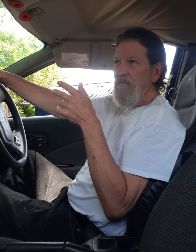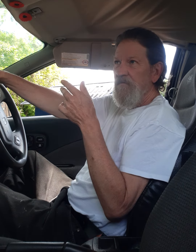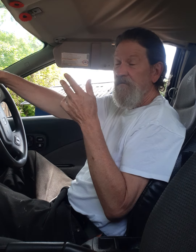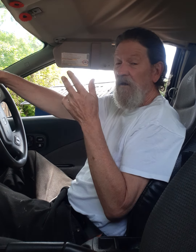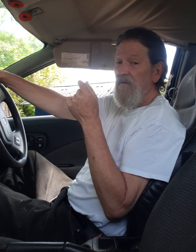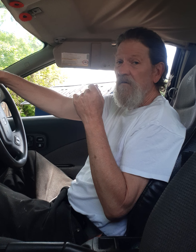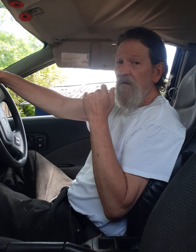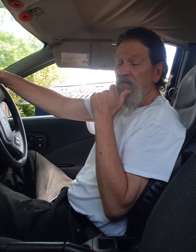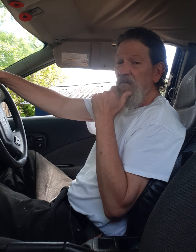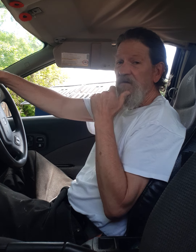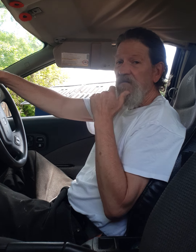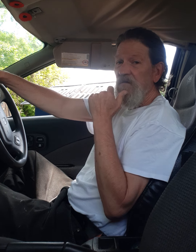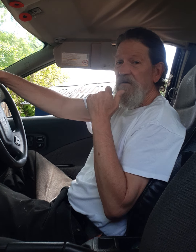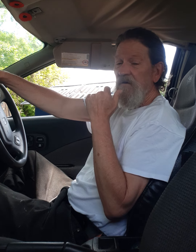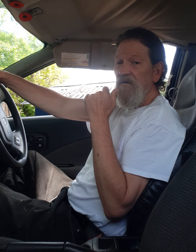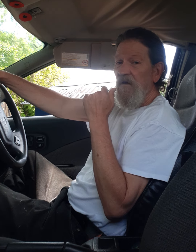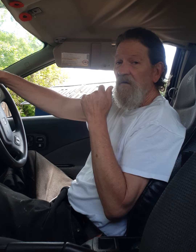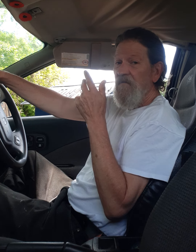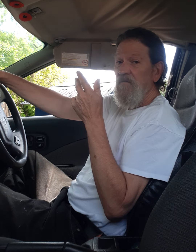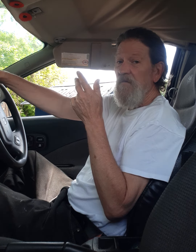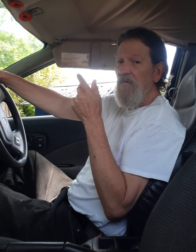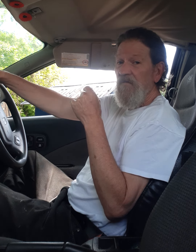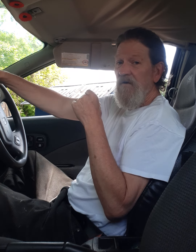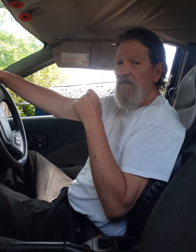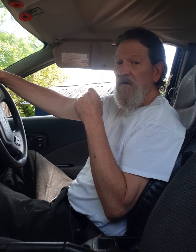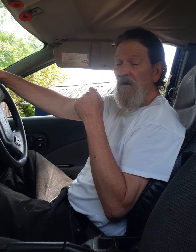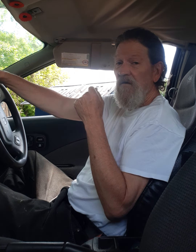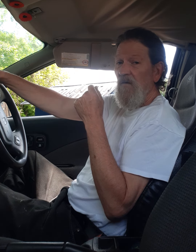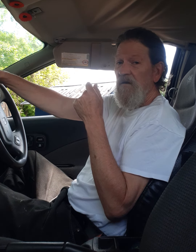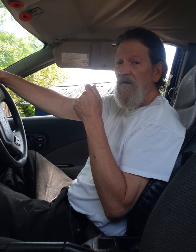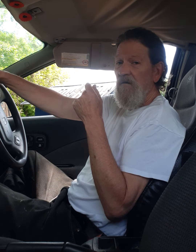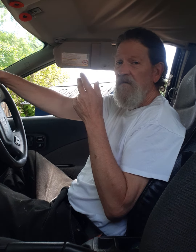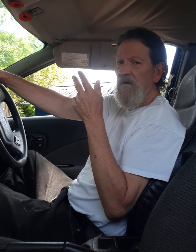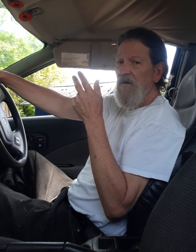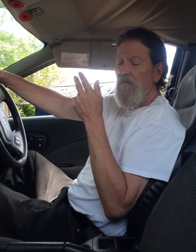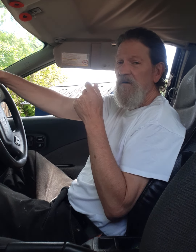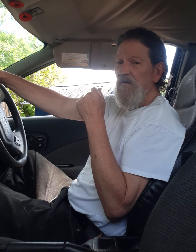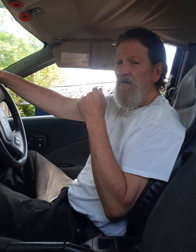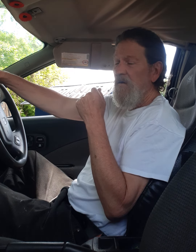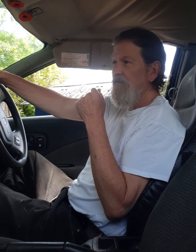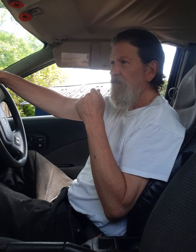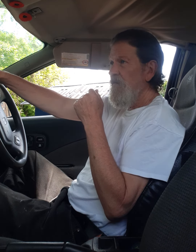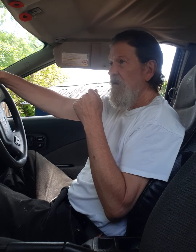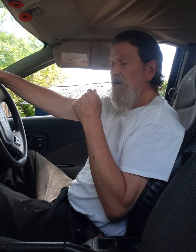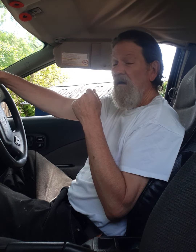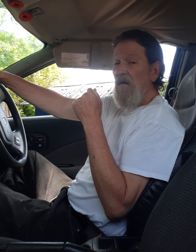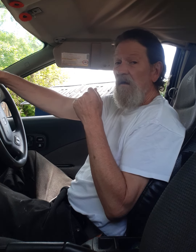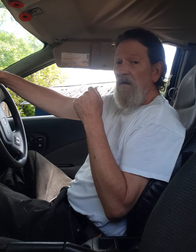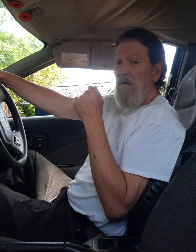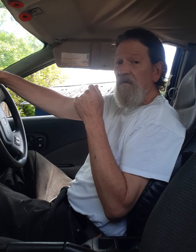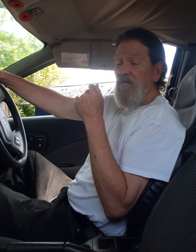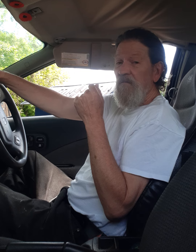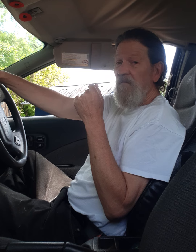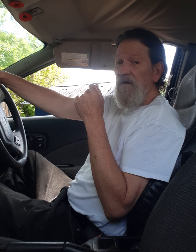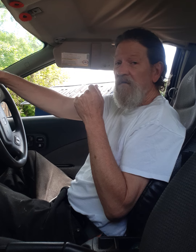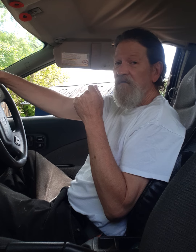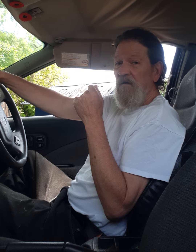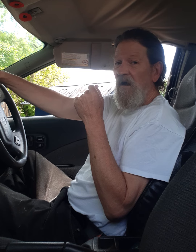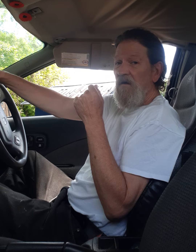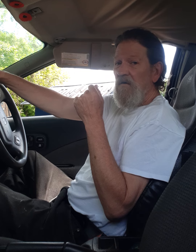i don't know must be pushing four years now i've had people threaten me i know where you live i'm going to come to your door i've had people make vile